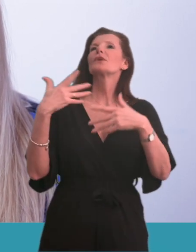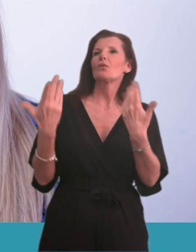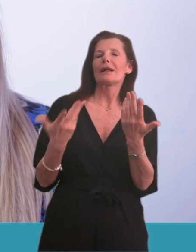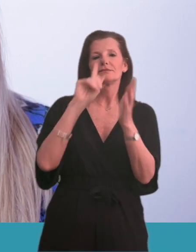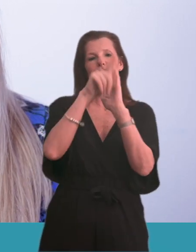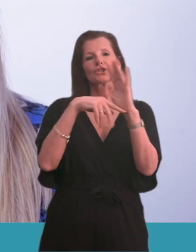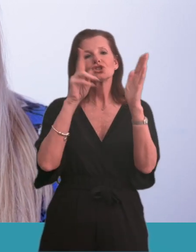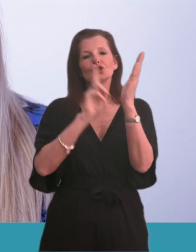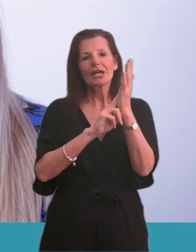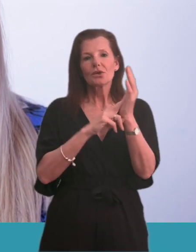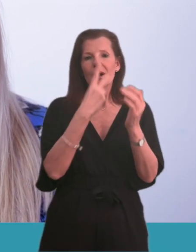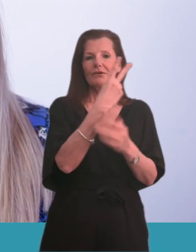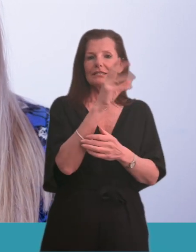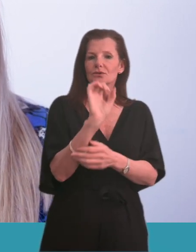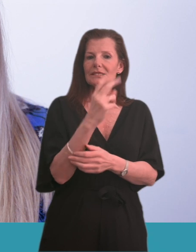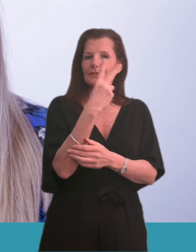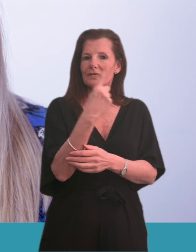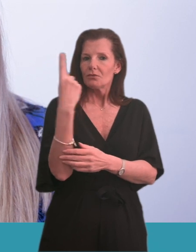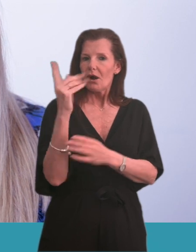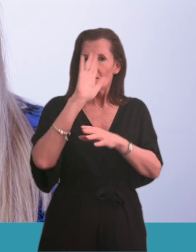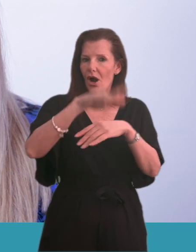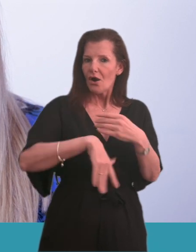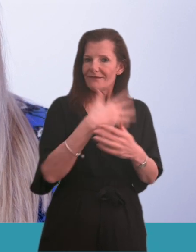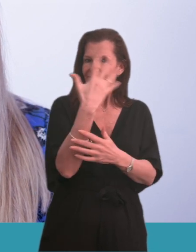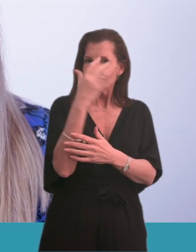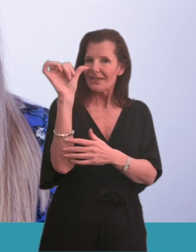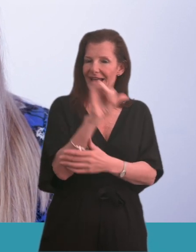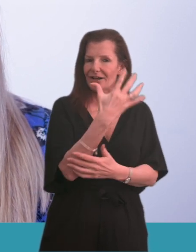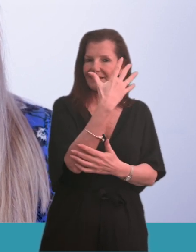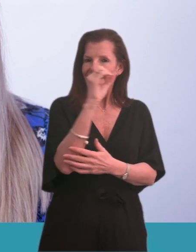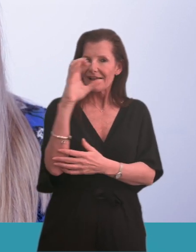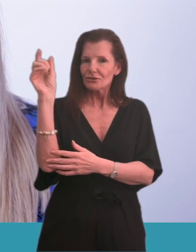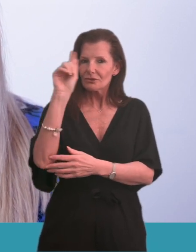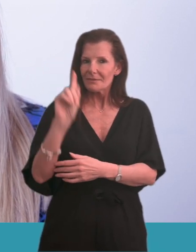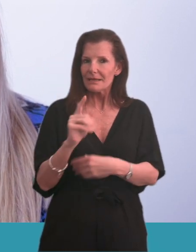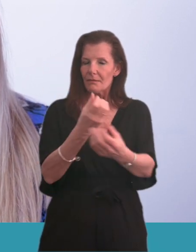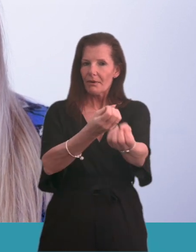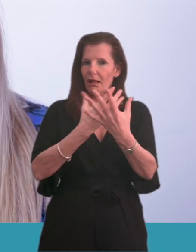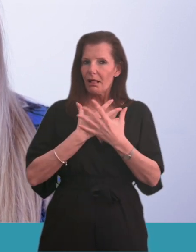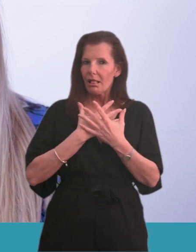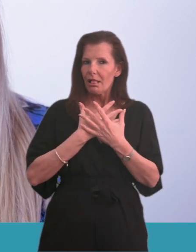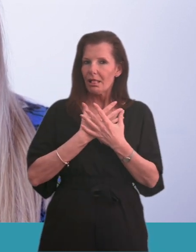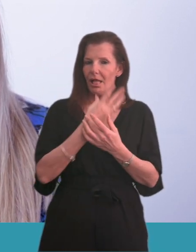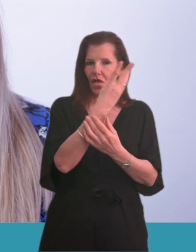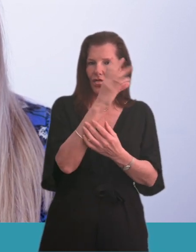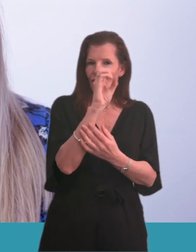2021 we have heard from more than 15,500 different people through more than 30,000